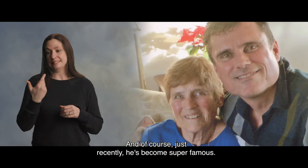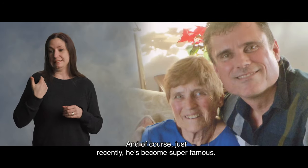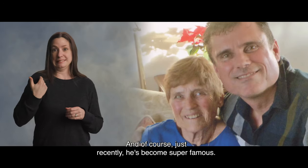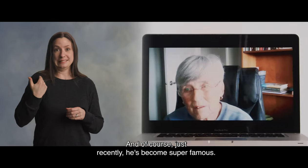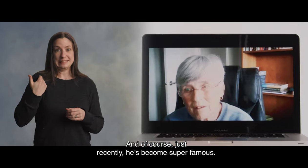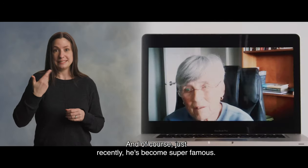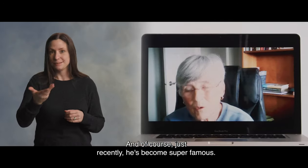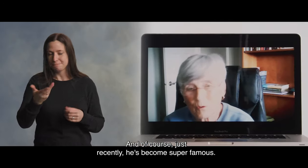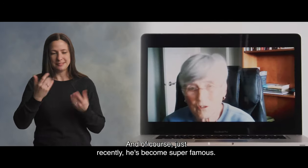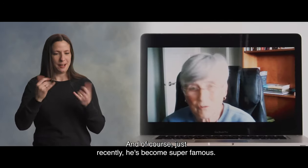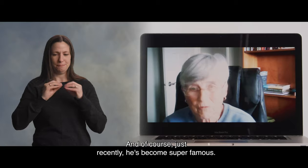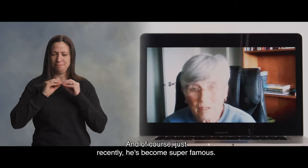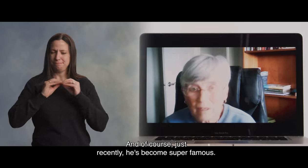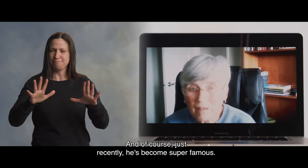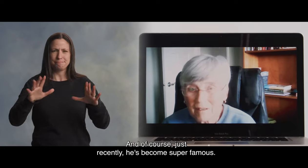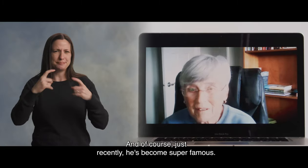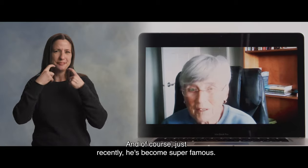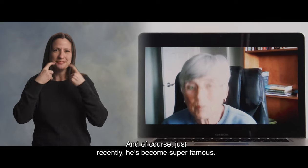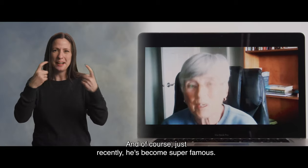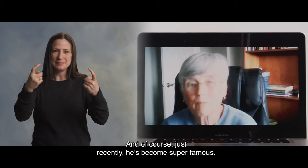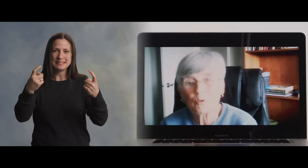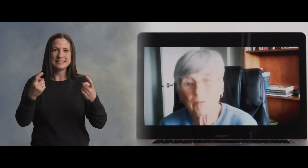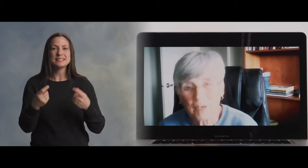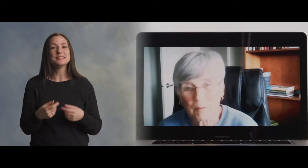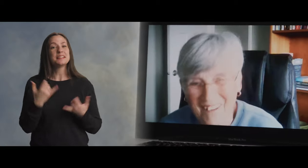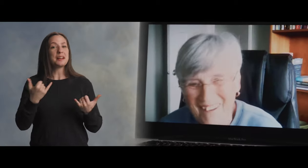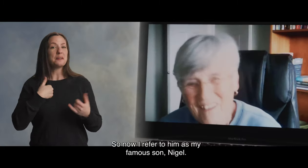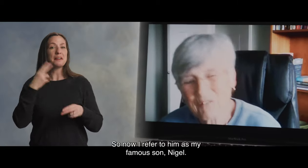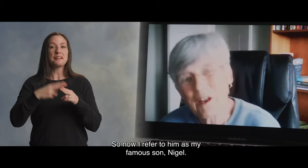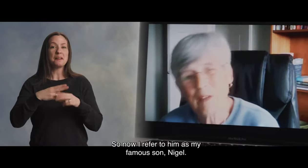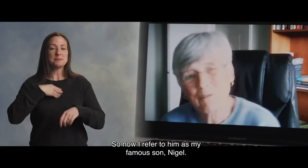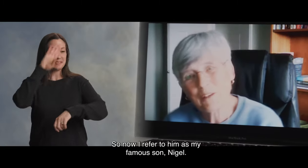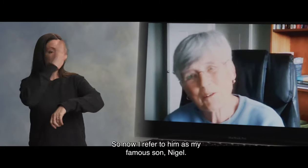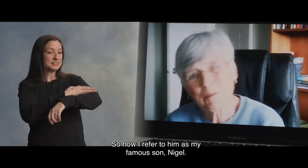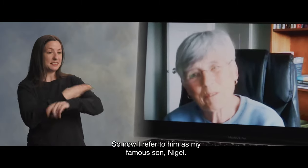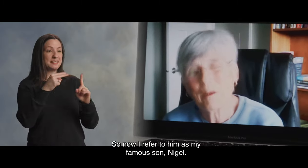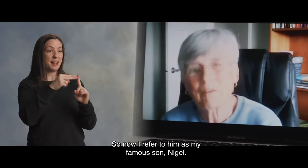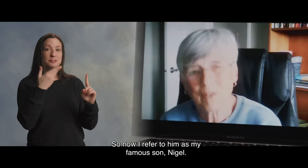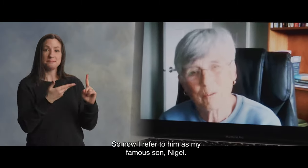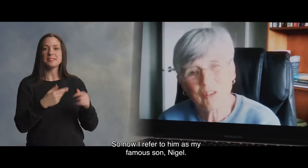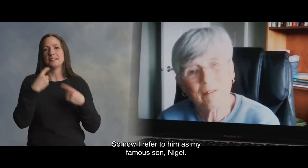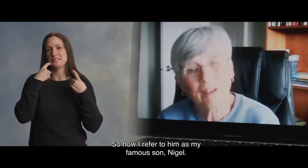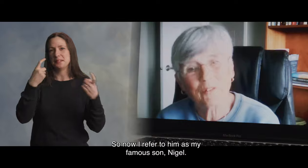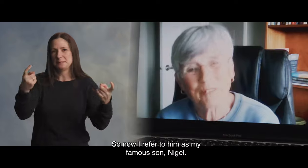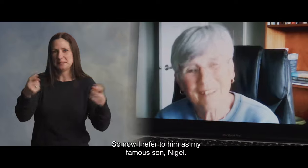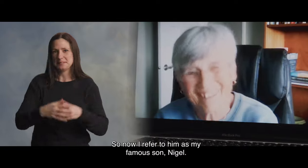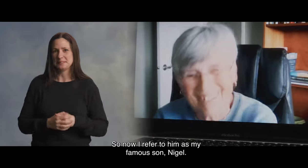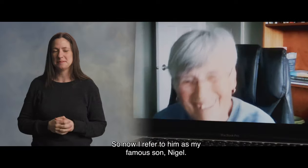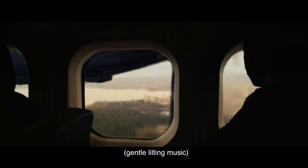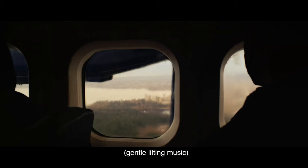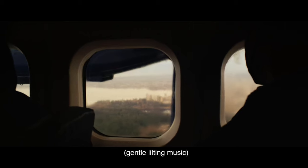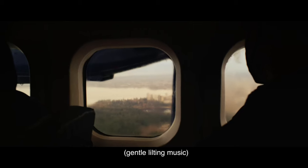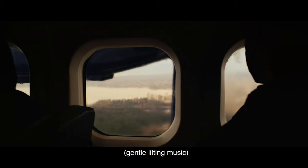And, of course, just recently, he's become super famous. So, now you're 30 and he's my friend's son, Nigel.